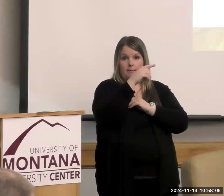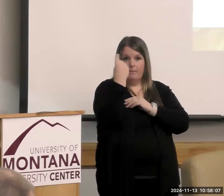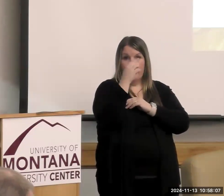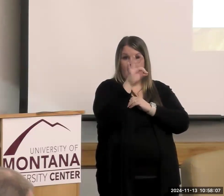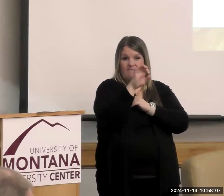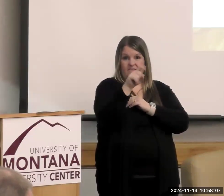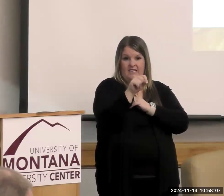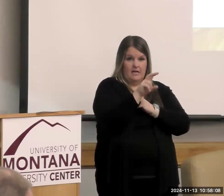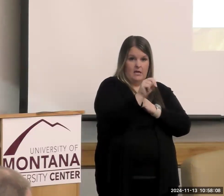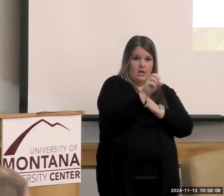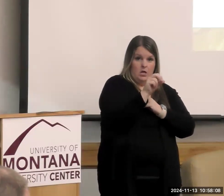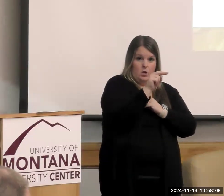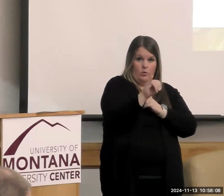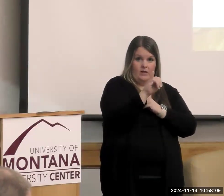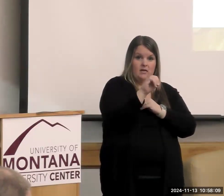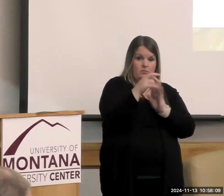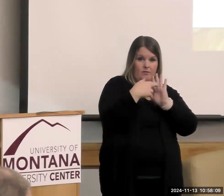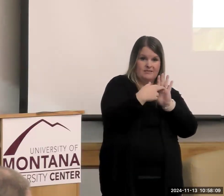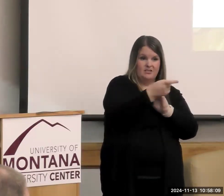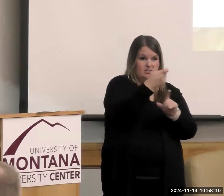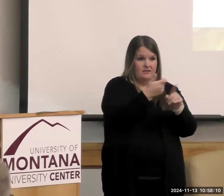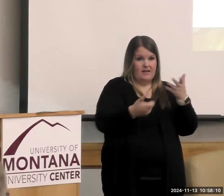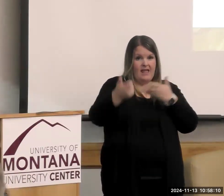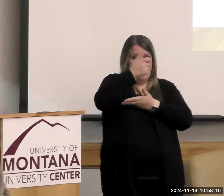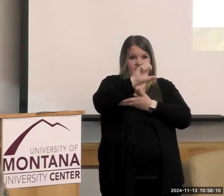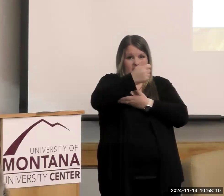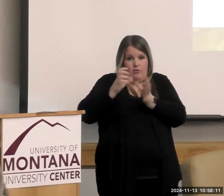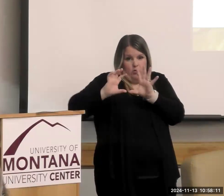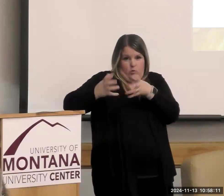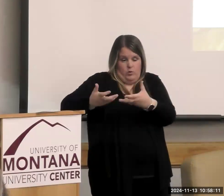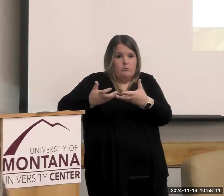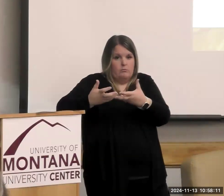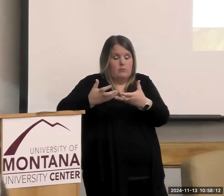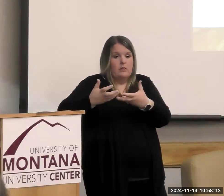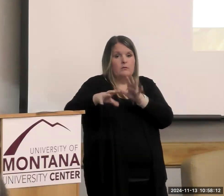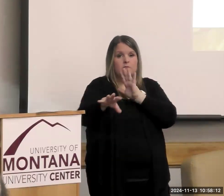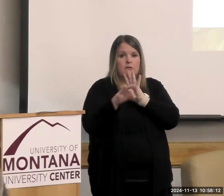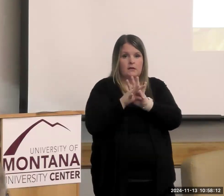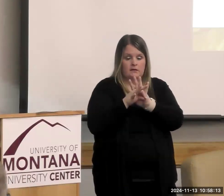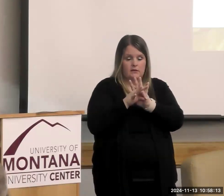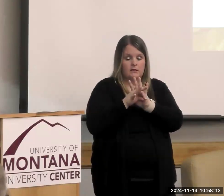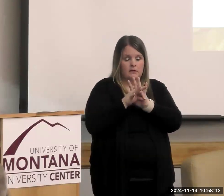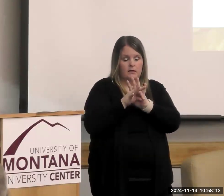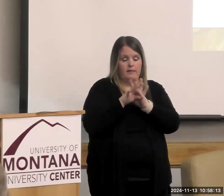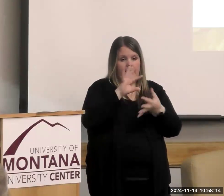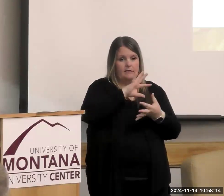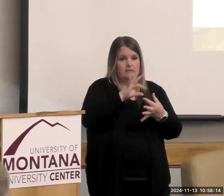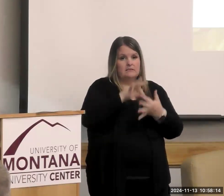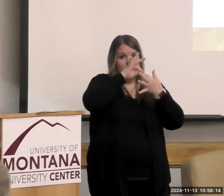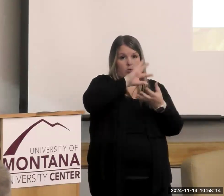she was the head of another delegation that was funded, that Special Olympics funded.